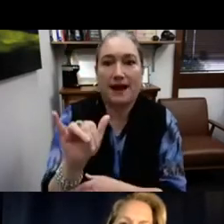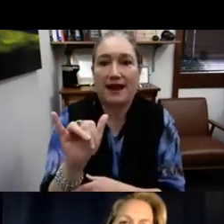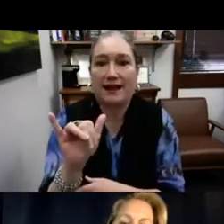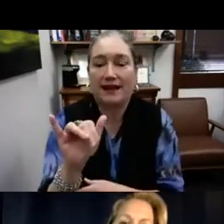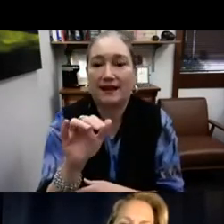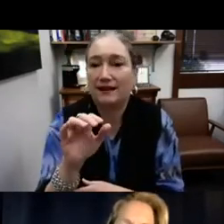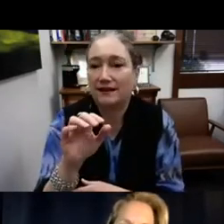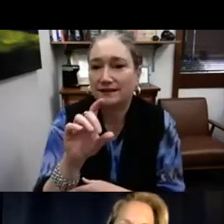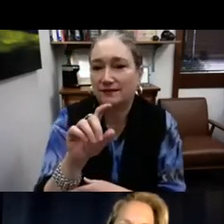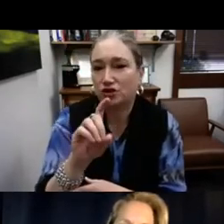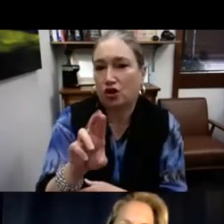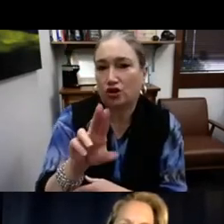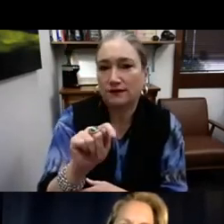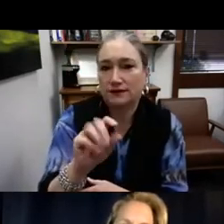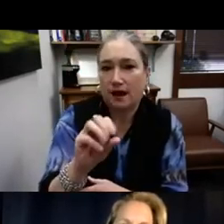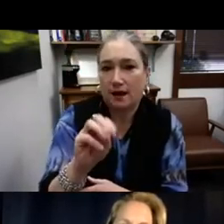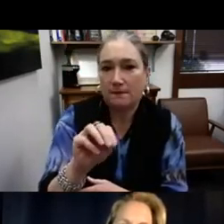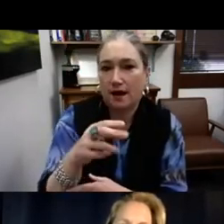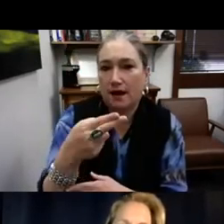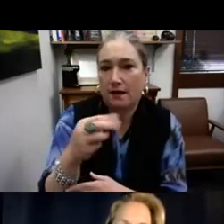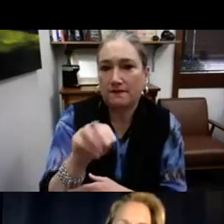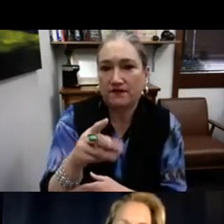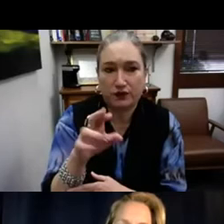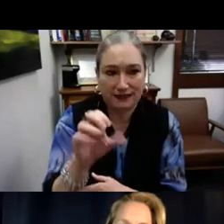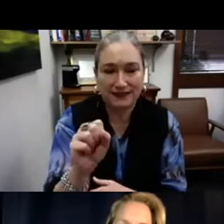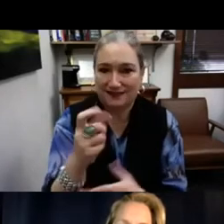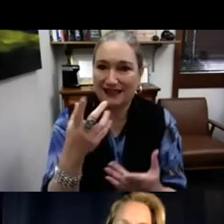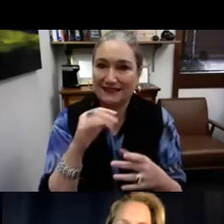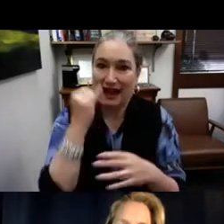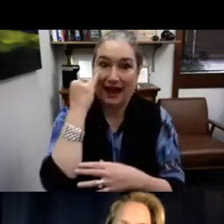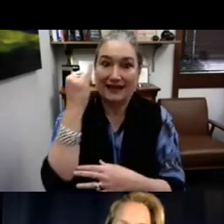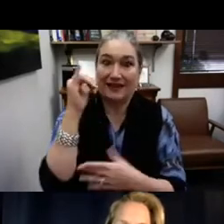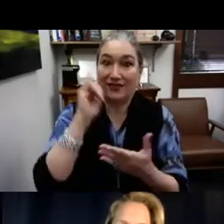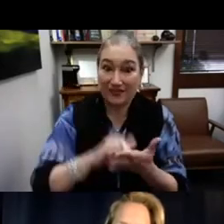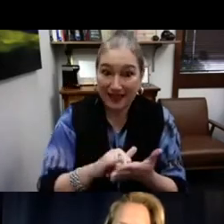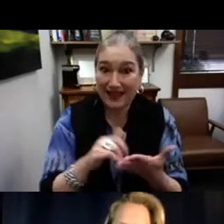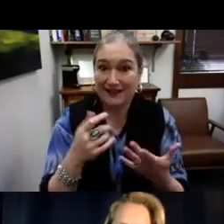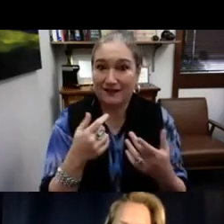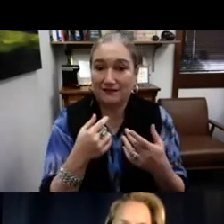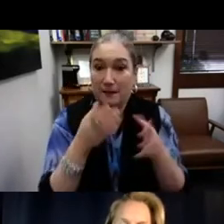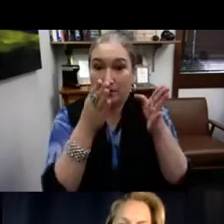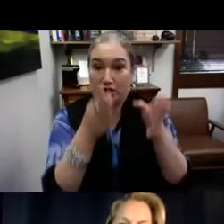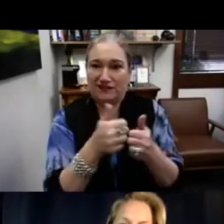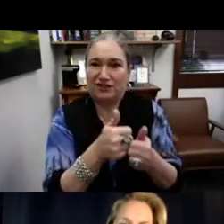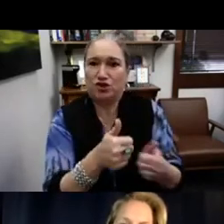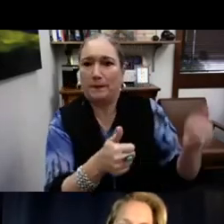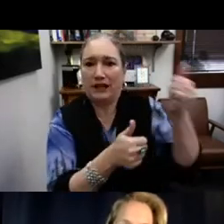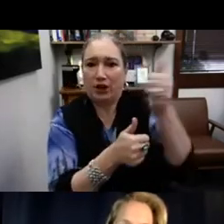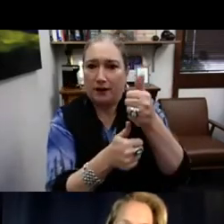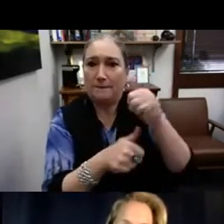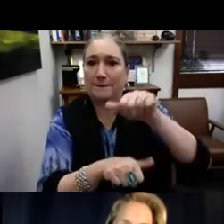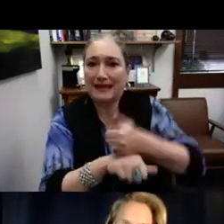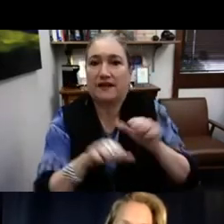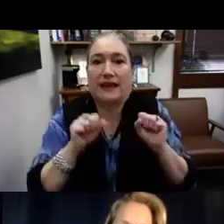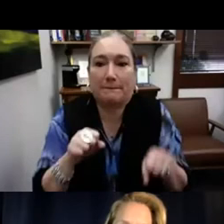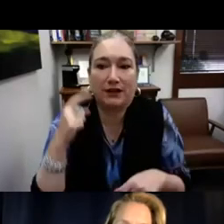So audism is actually a concept created by Dr. Tom Humphries. And it's the idea